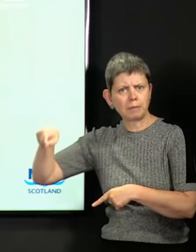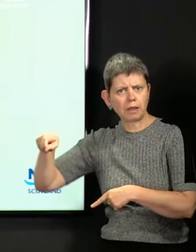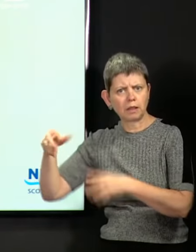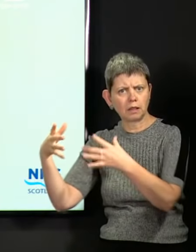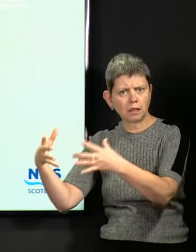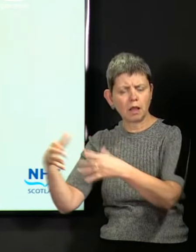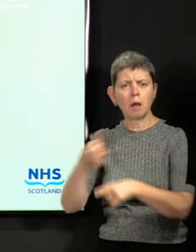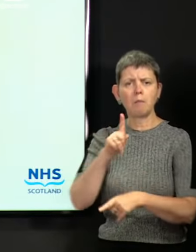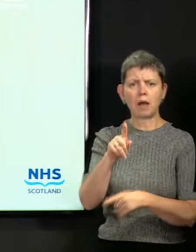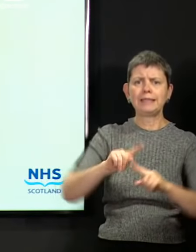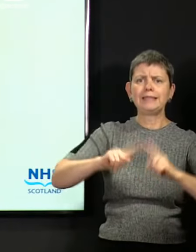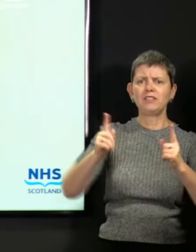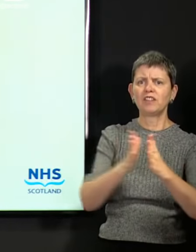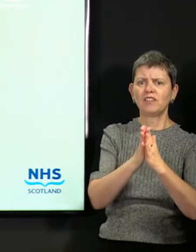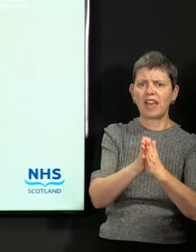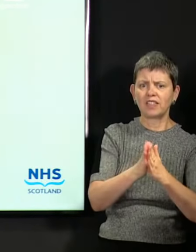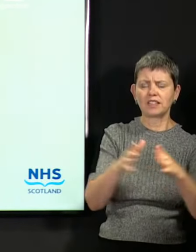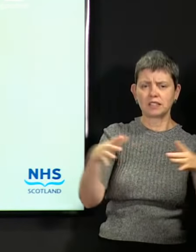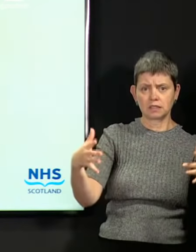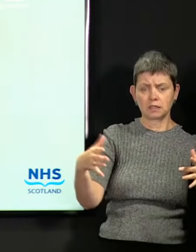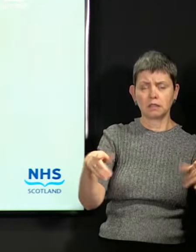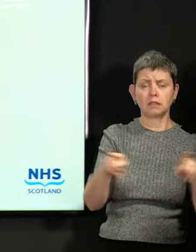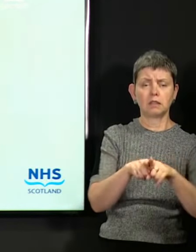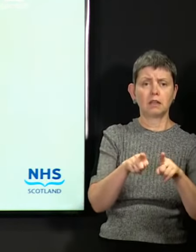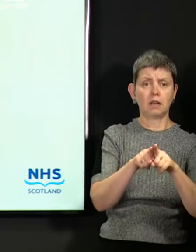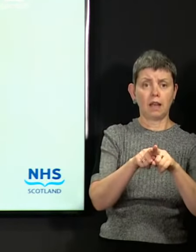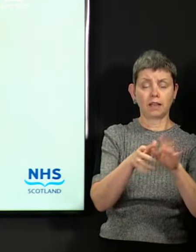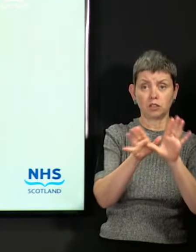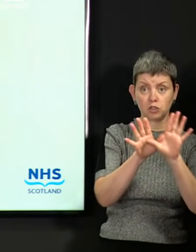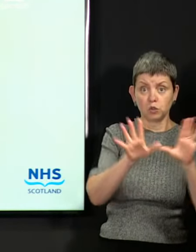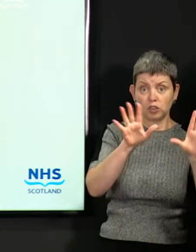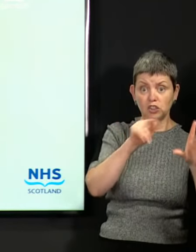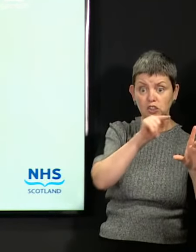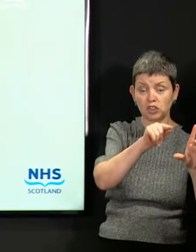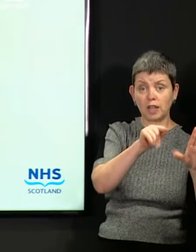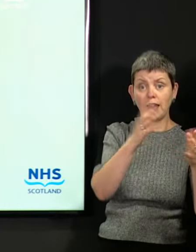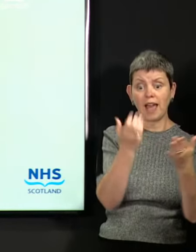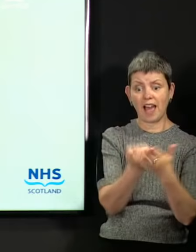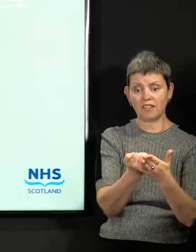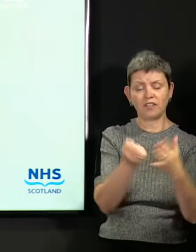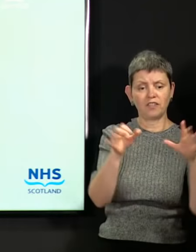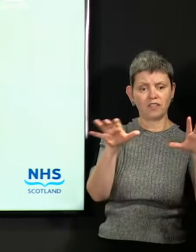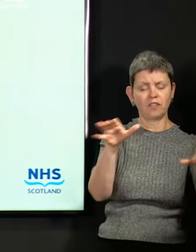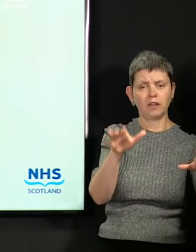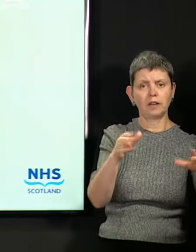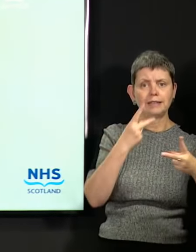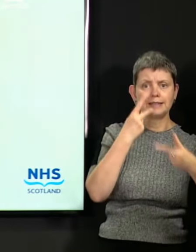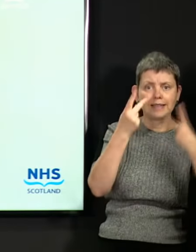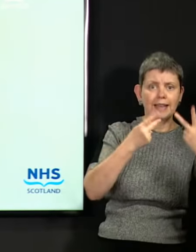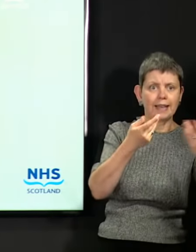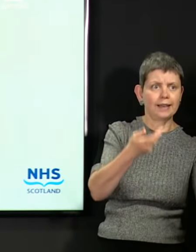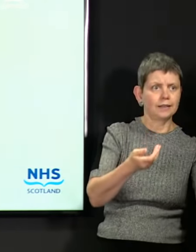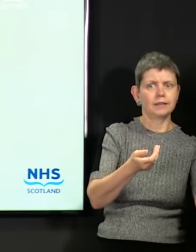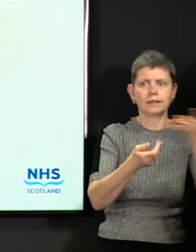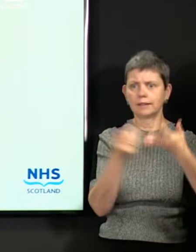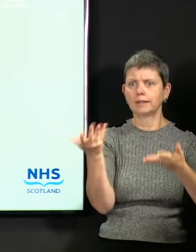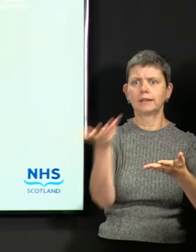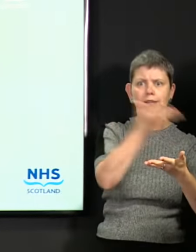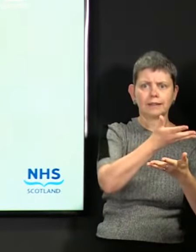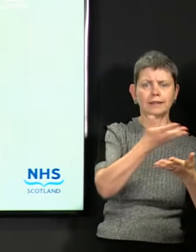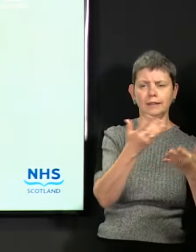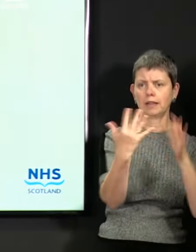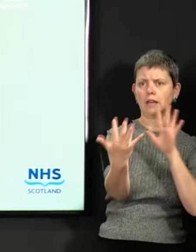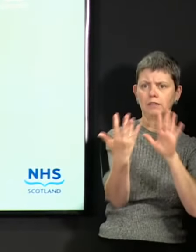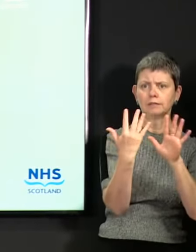bigger groups. And then some faiths, like our Jewish community, do responsive singing and chanting back and forward, facing in both